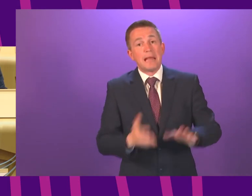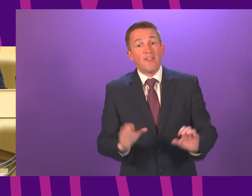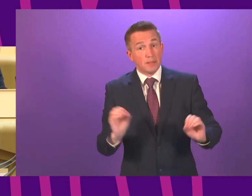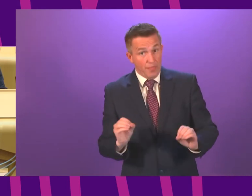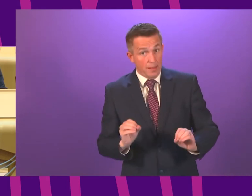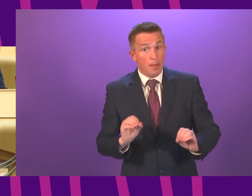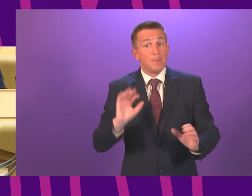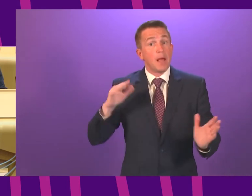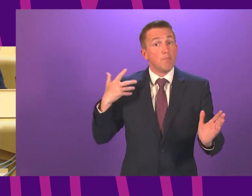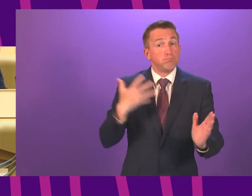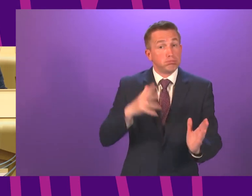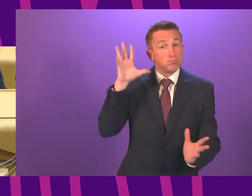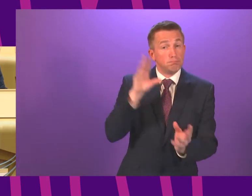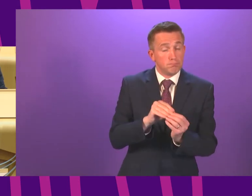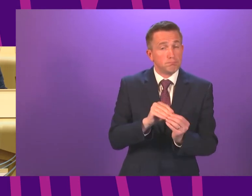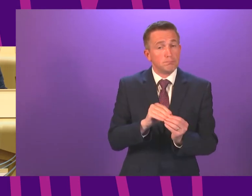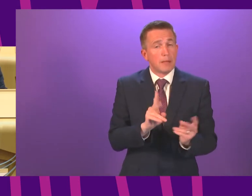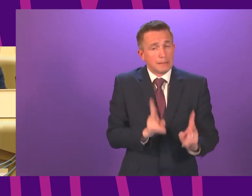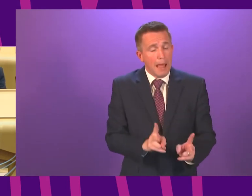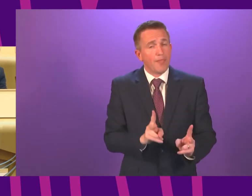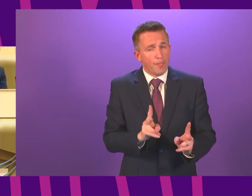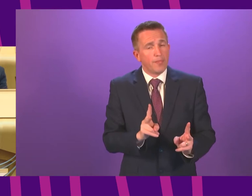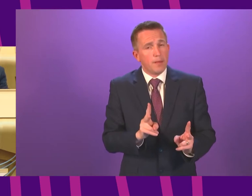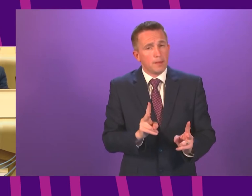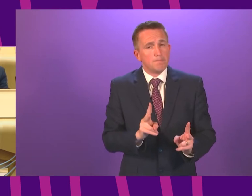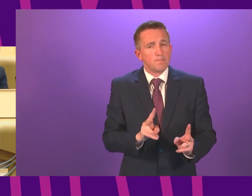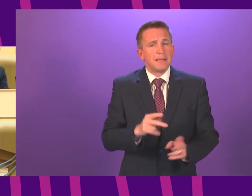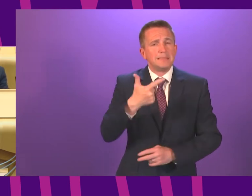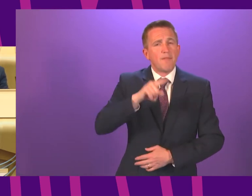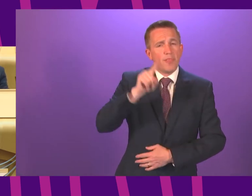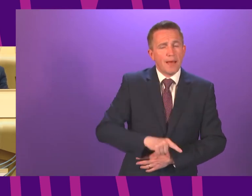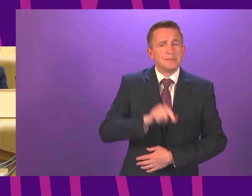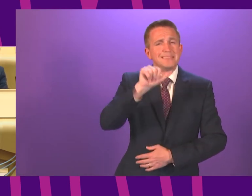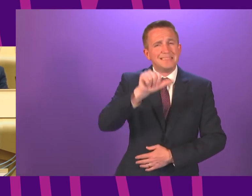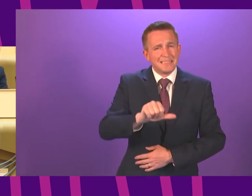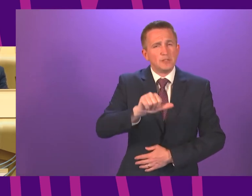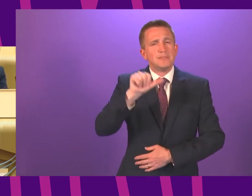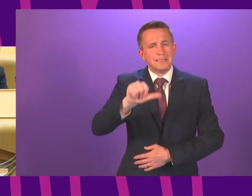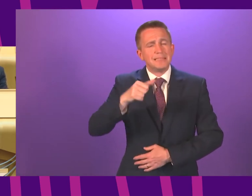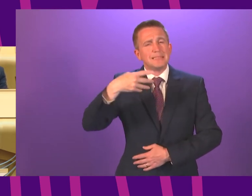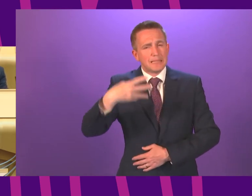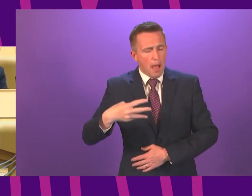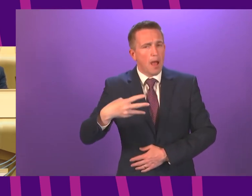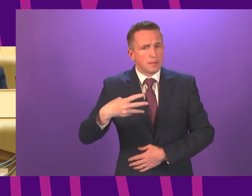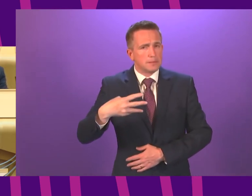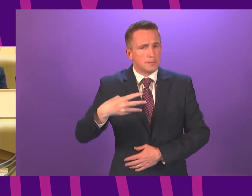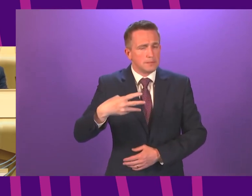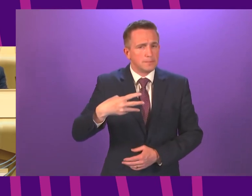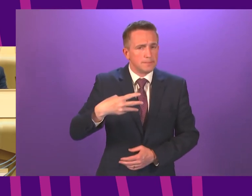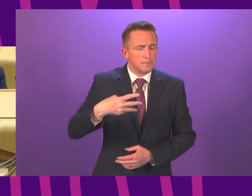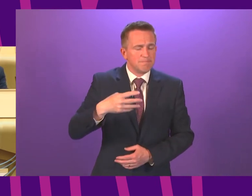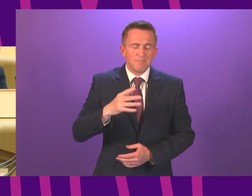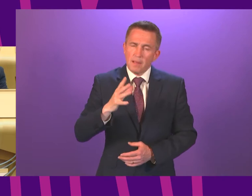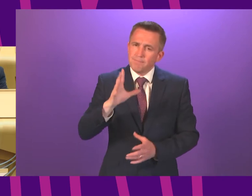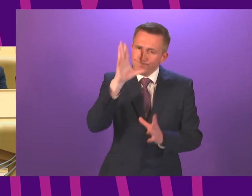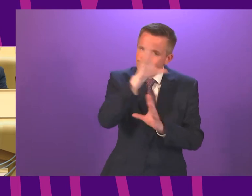total number of deaths registered under the daily definition remains at 7,669. But again, I want to convey